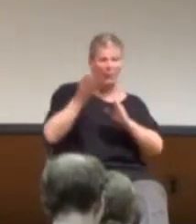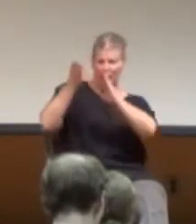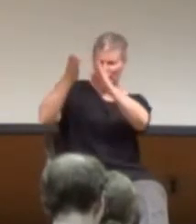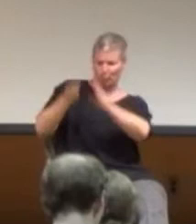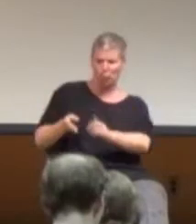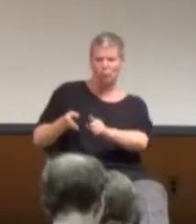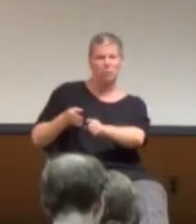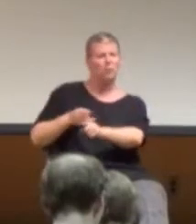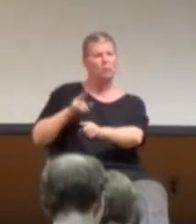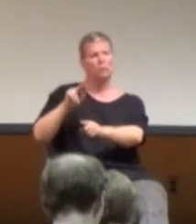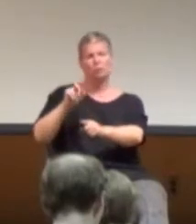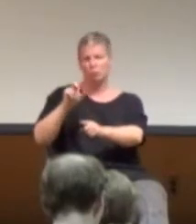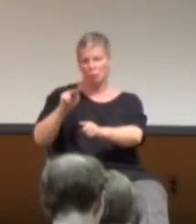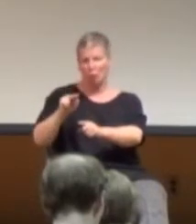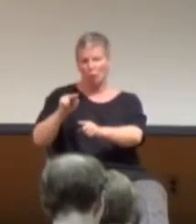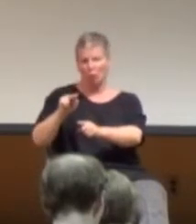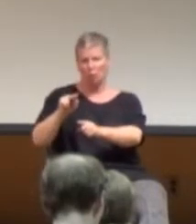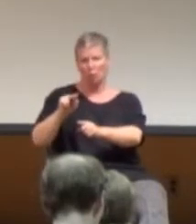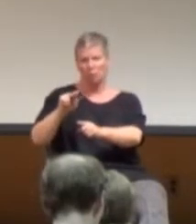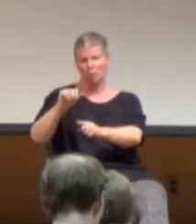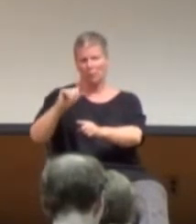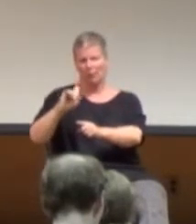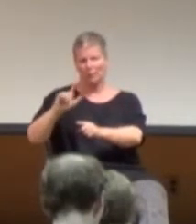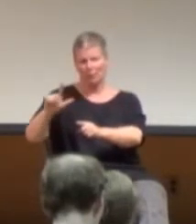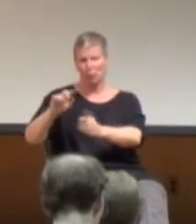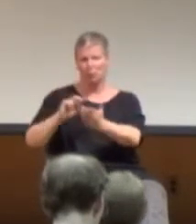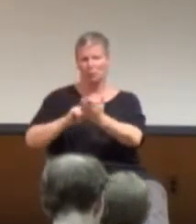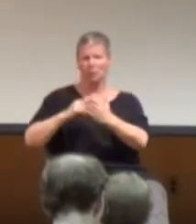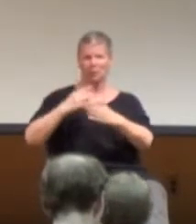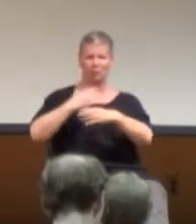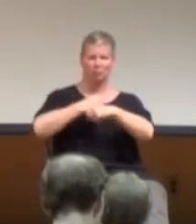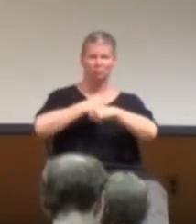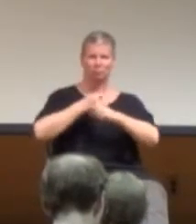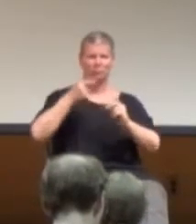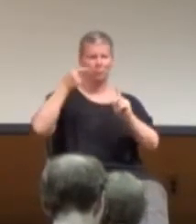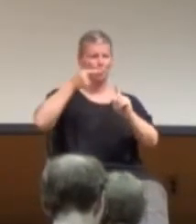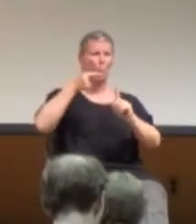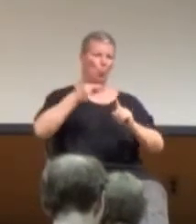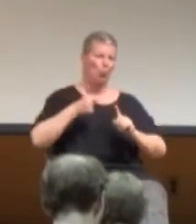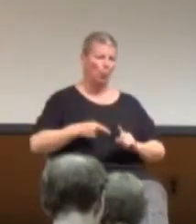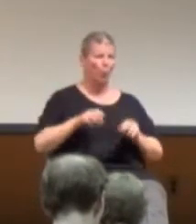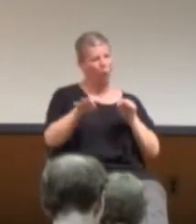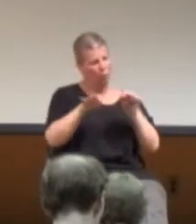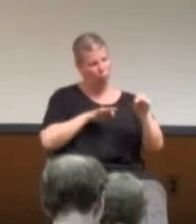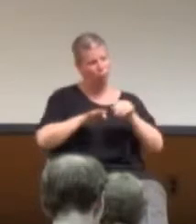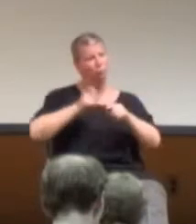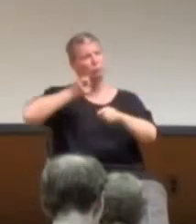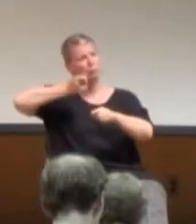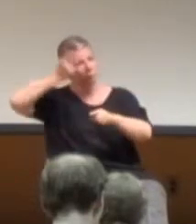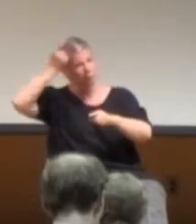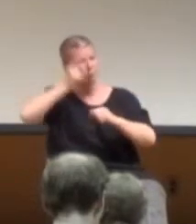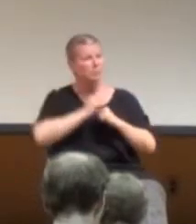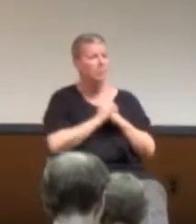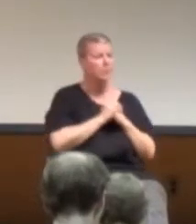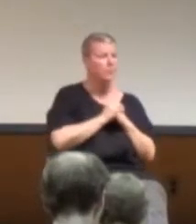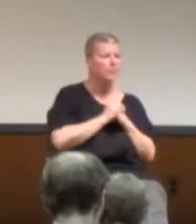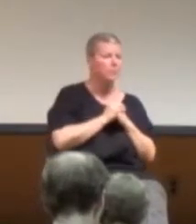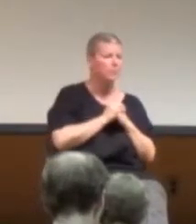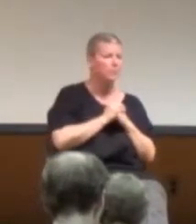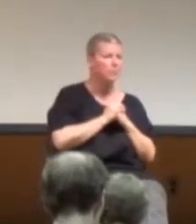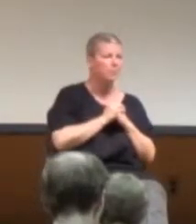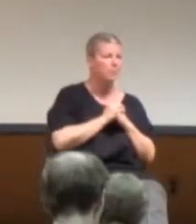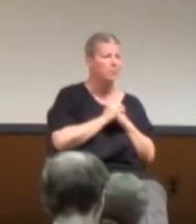what would be their points? You know, try to simplify it that way. And, um, I think it's,